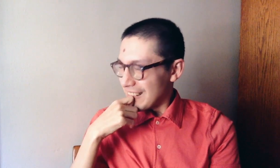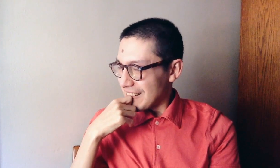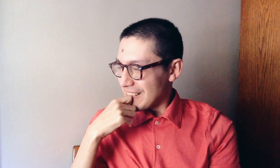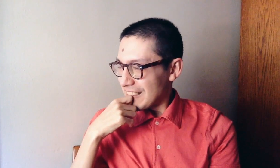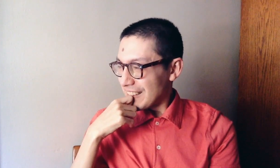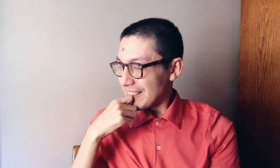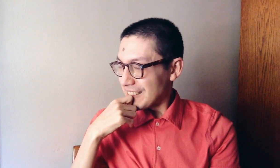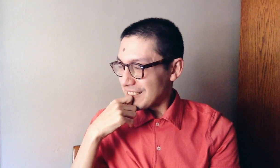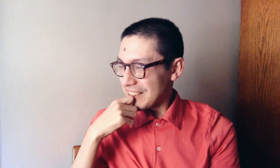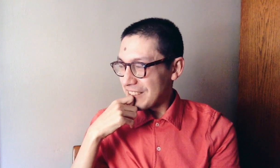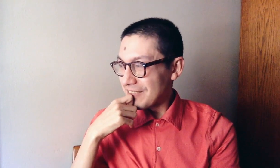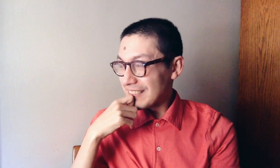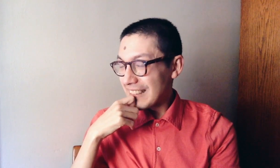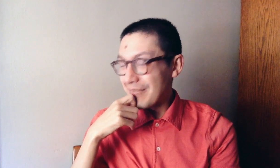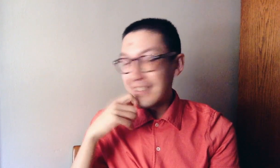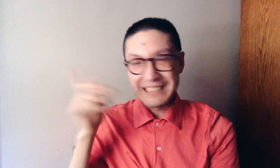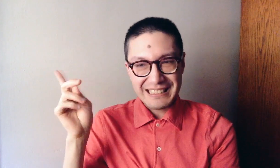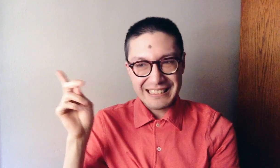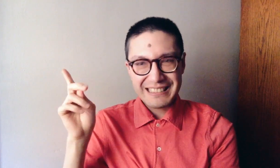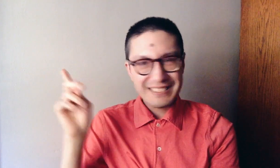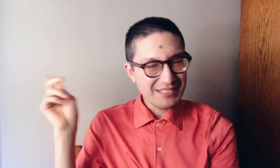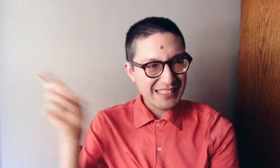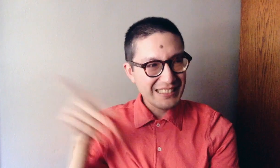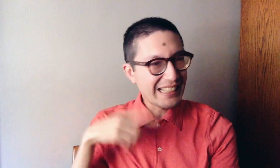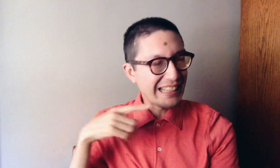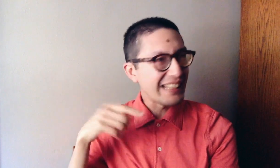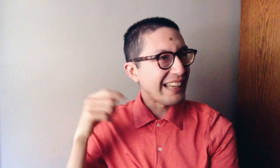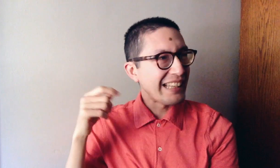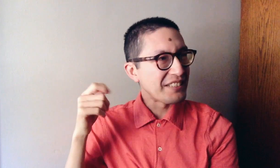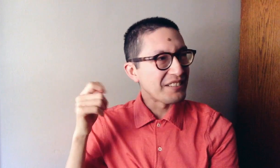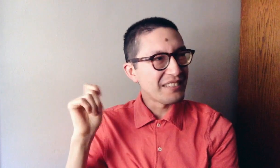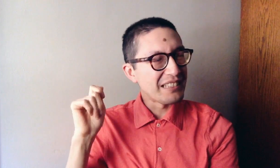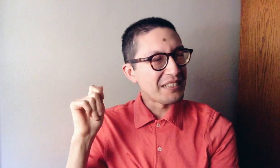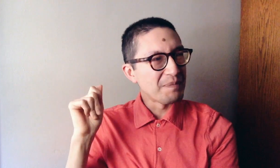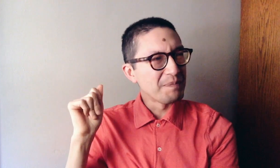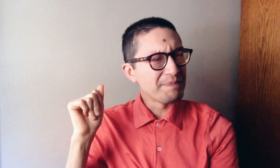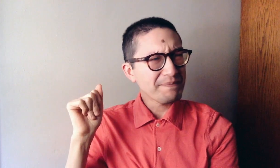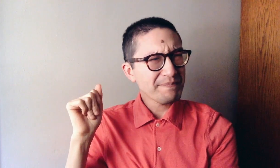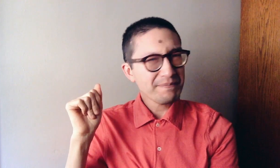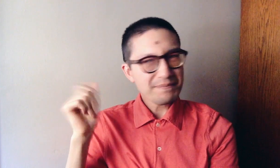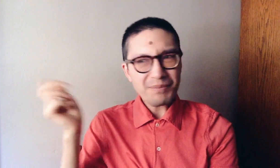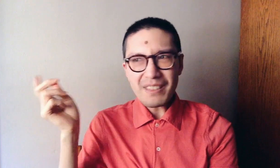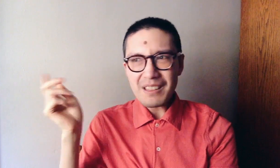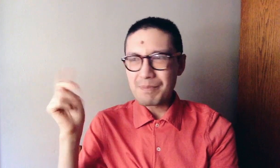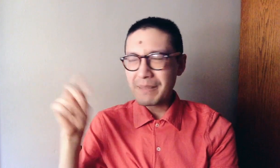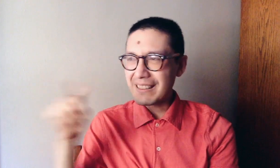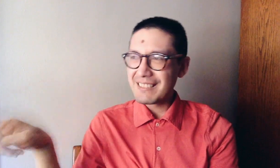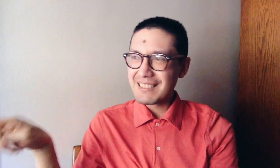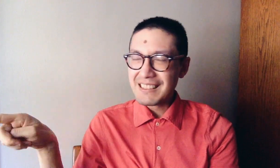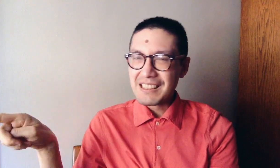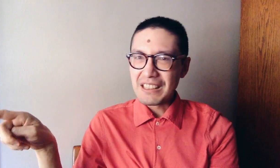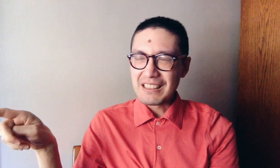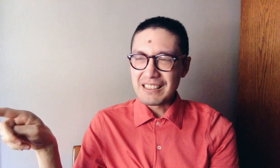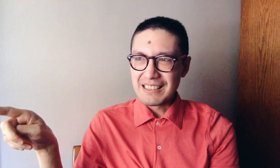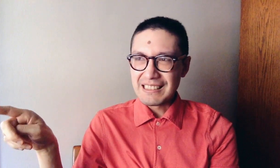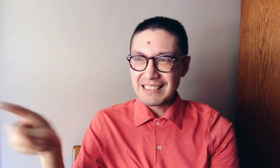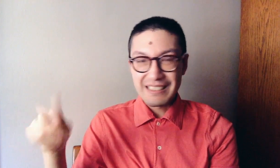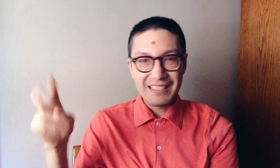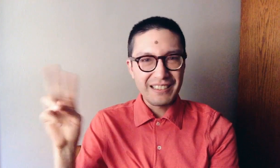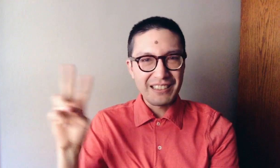uh, so, that project is getting cancelled. Um, but, uh, the